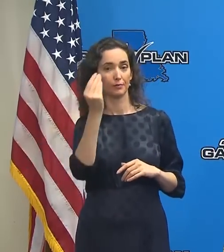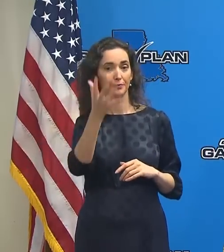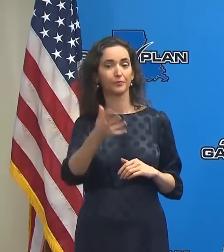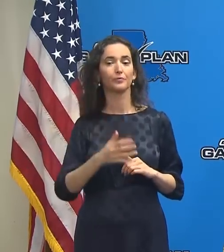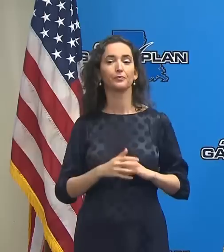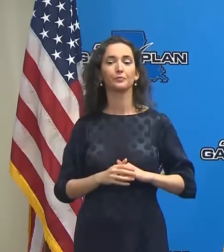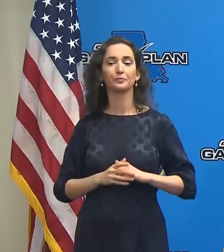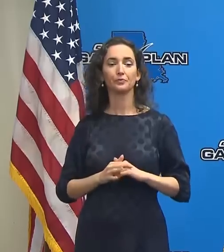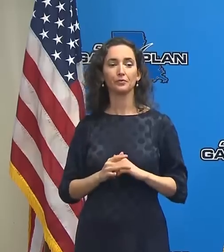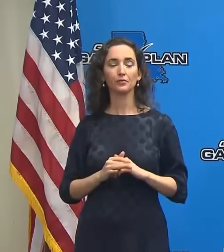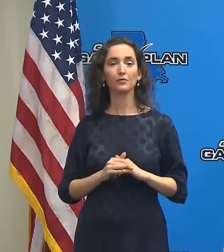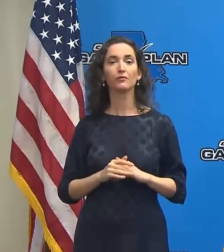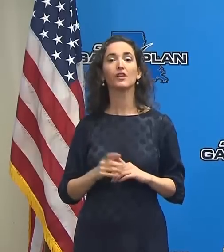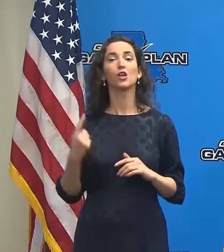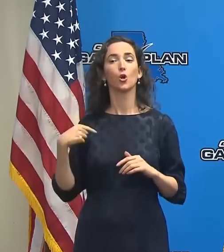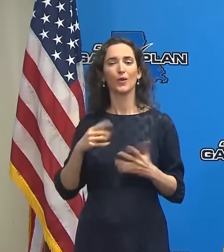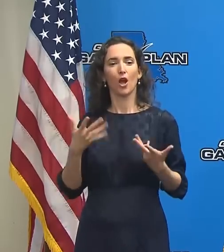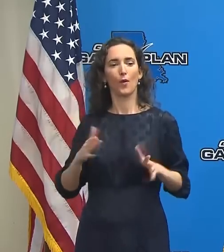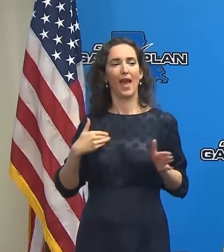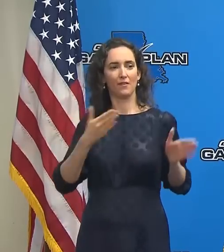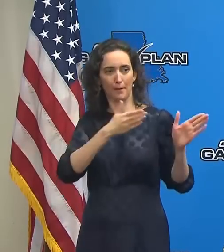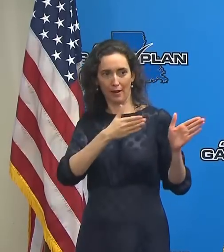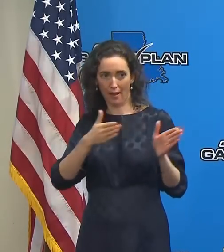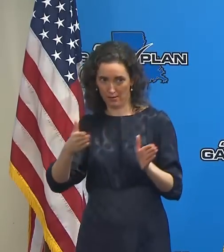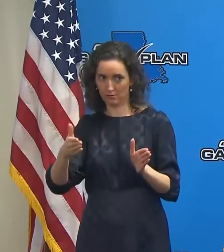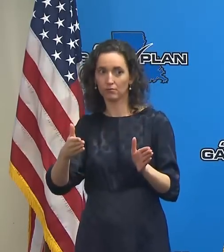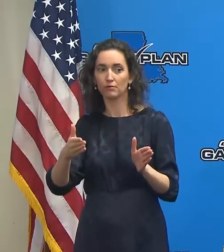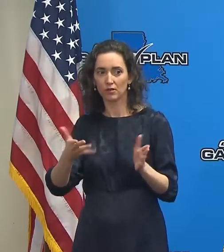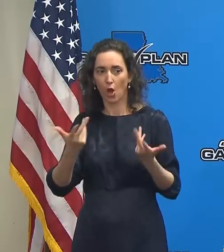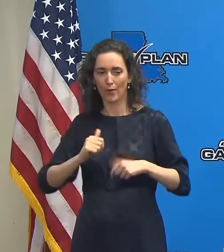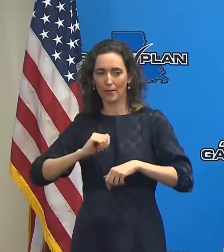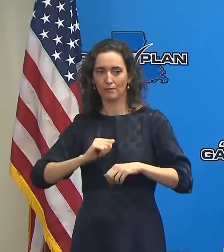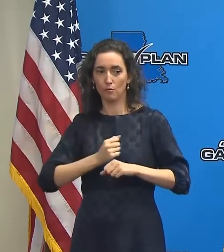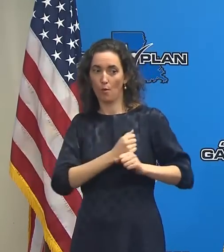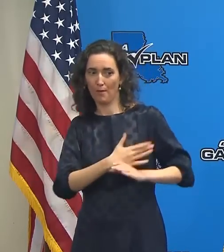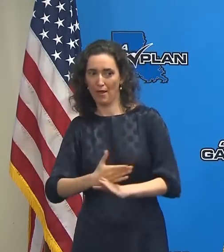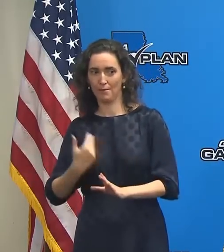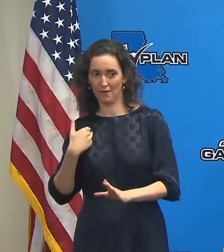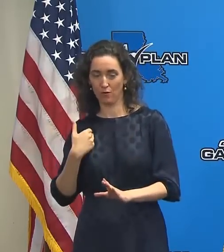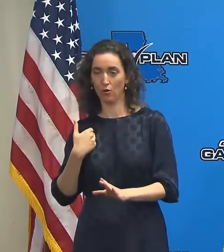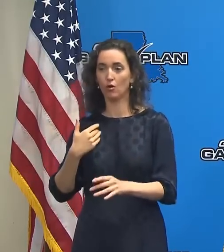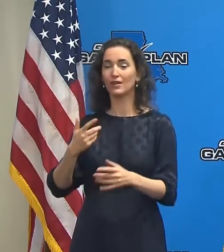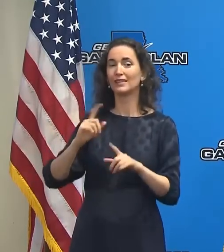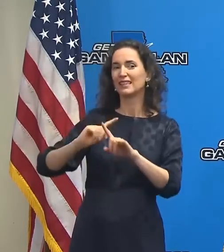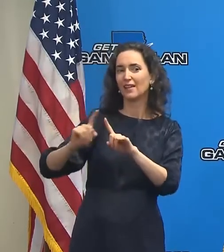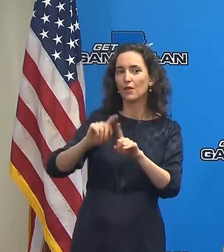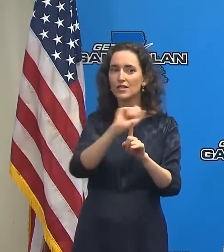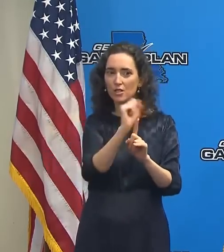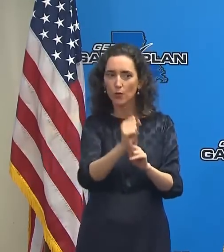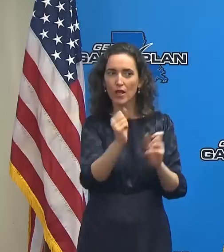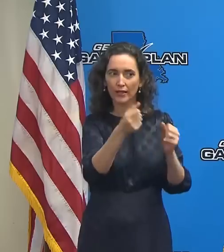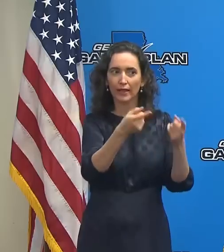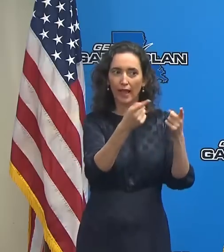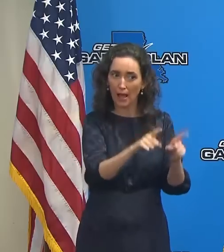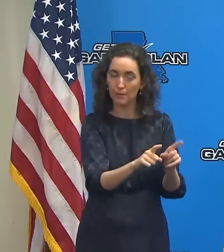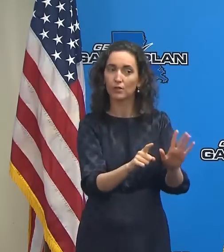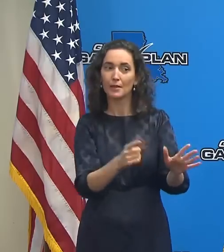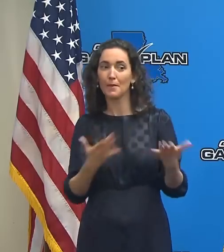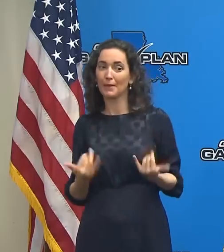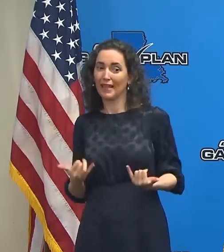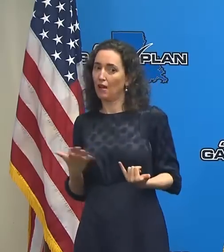contingency plans that in certain scenarios, and perhaps not this one, where we would actually evacuate